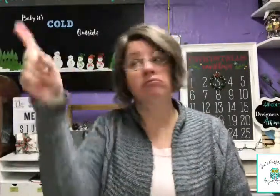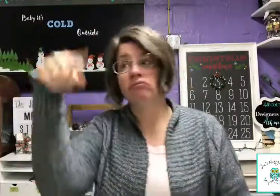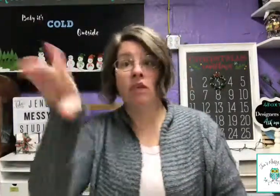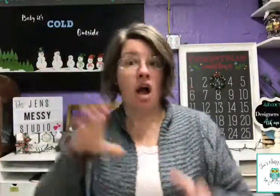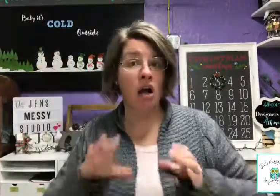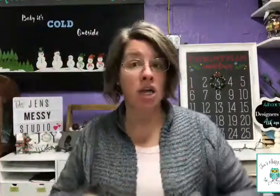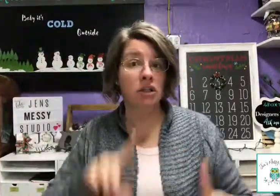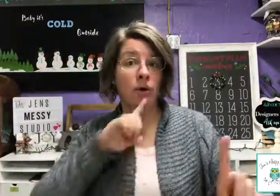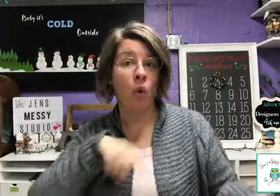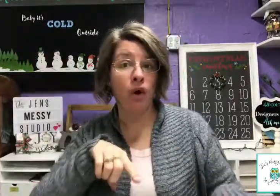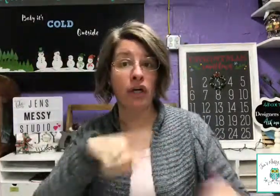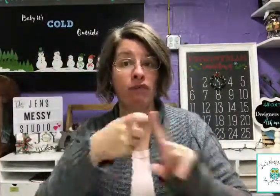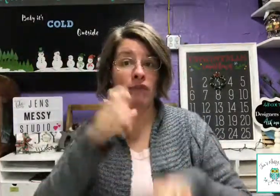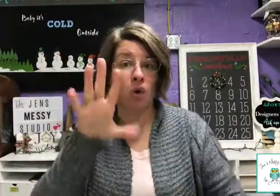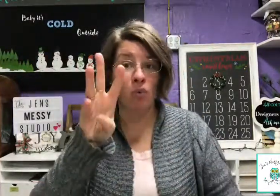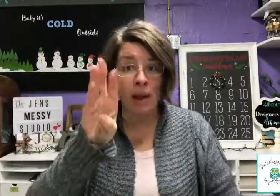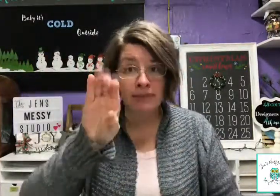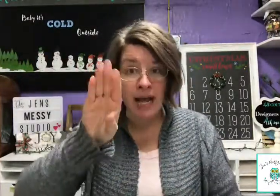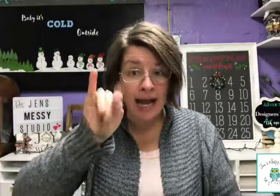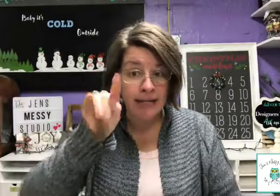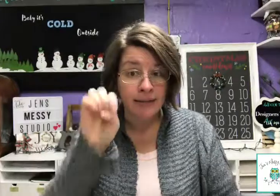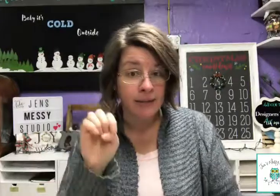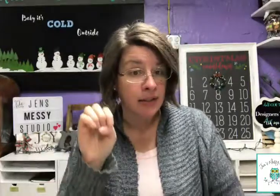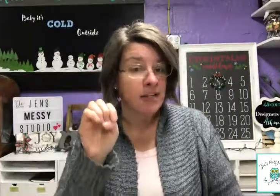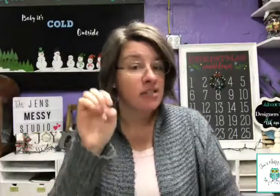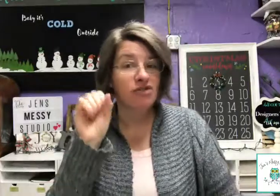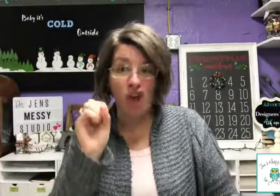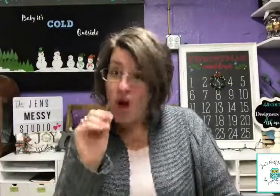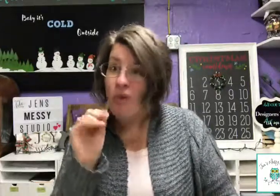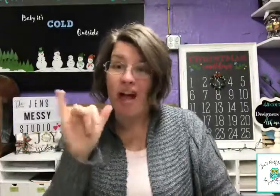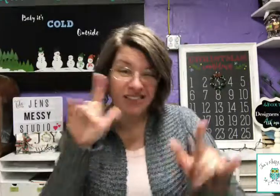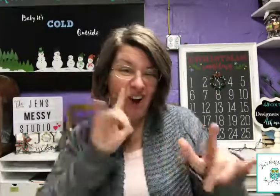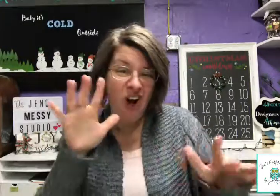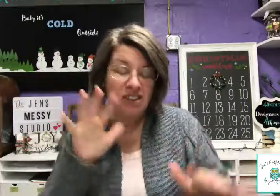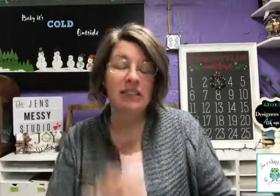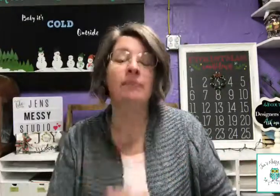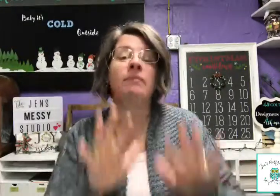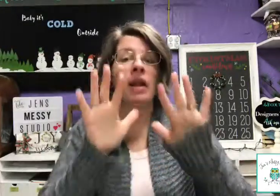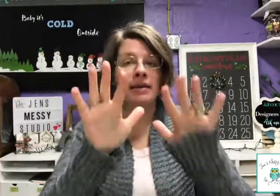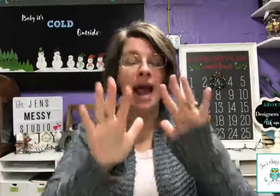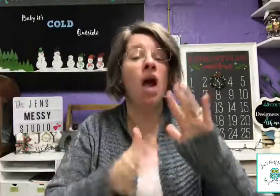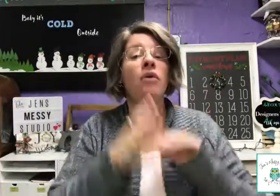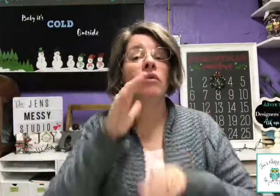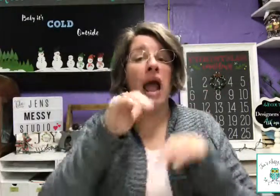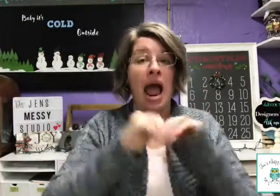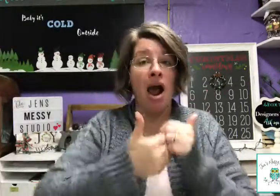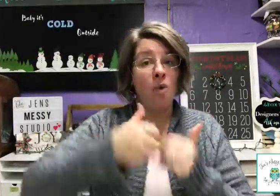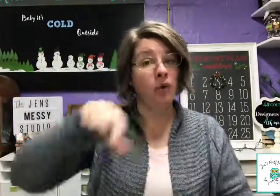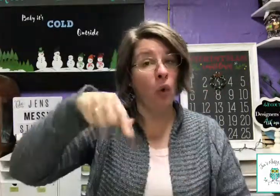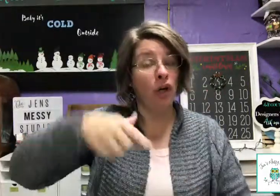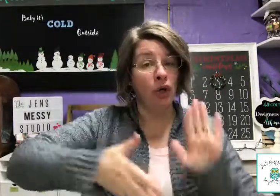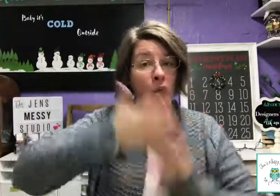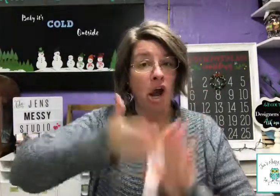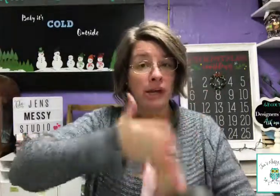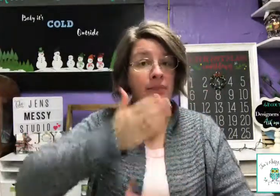a customer order from a good website. So, like all of them, now, how according to one,